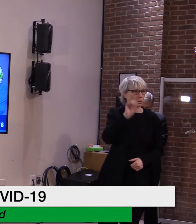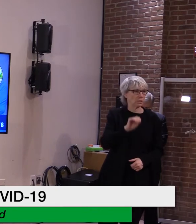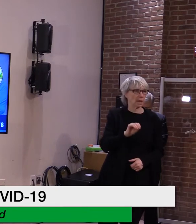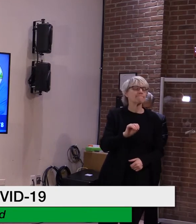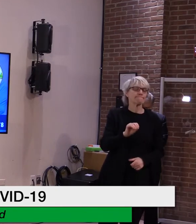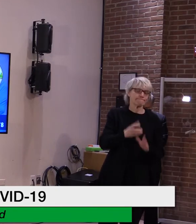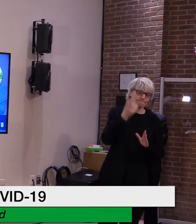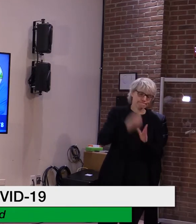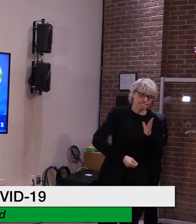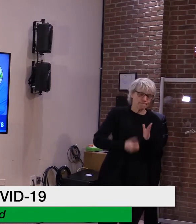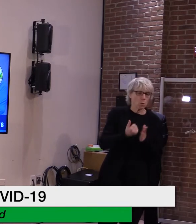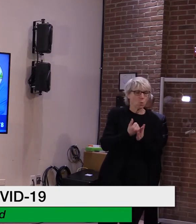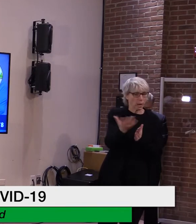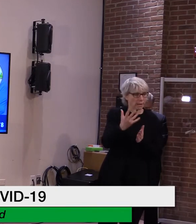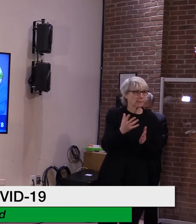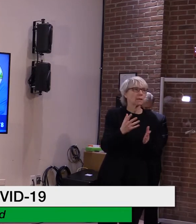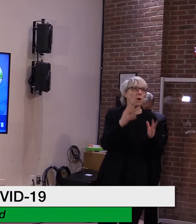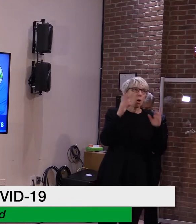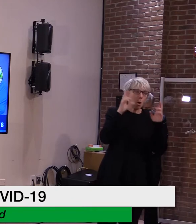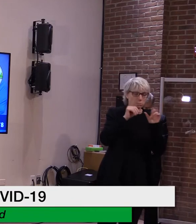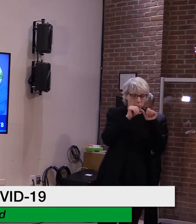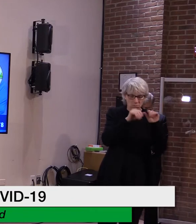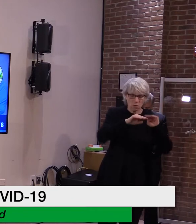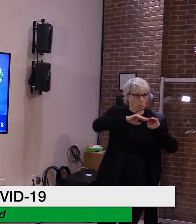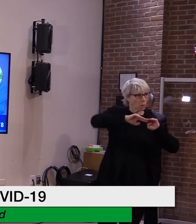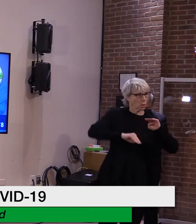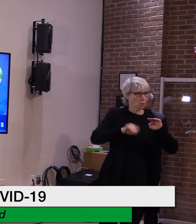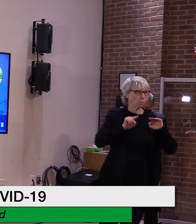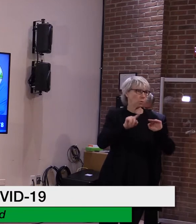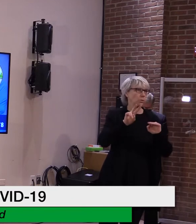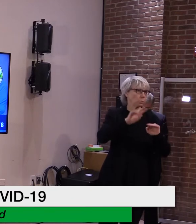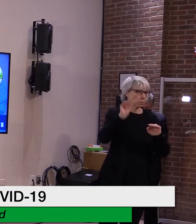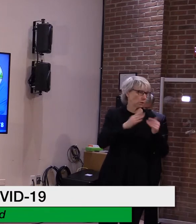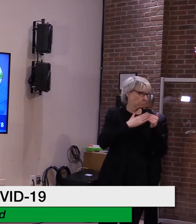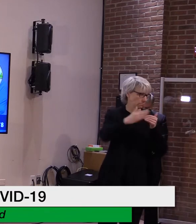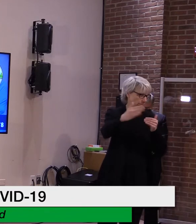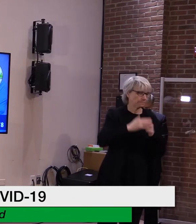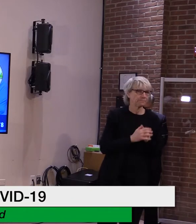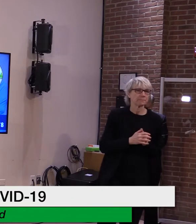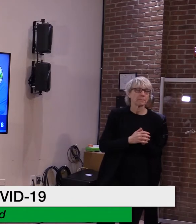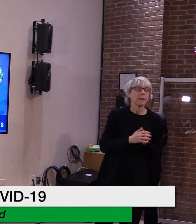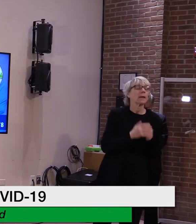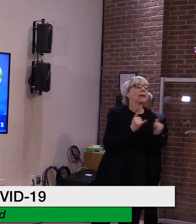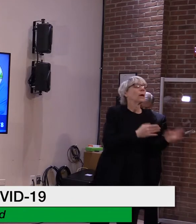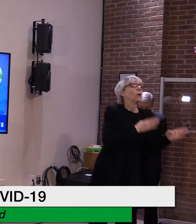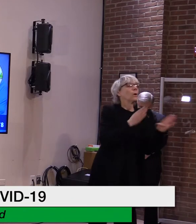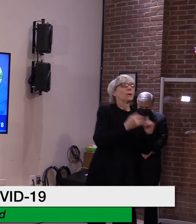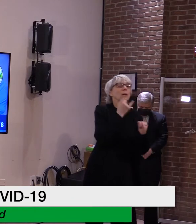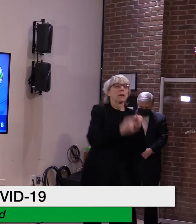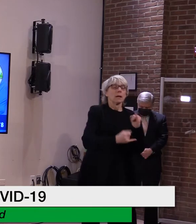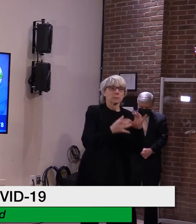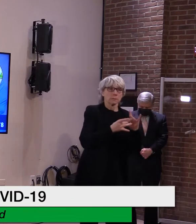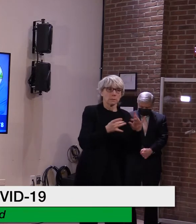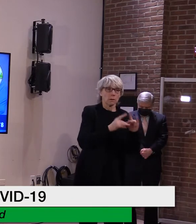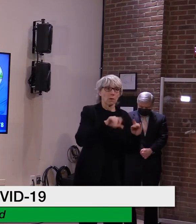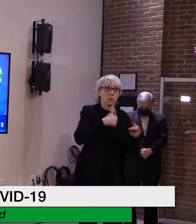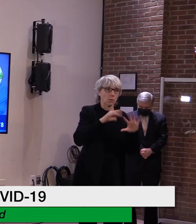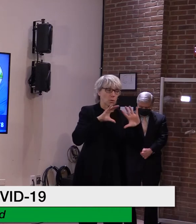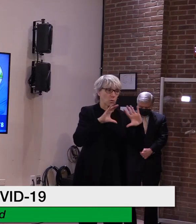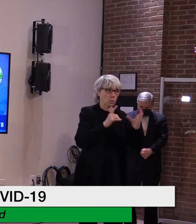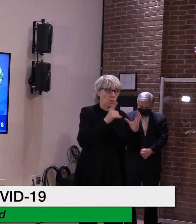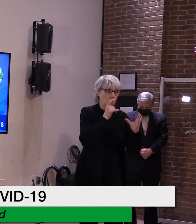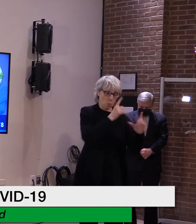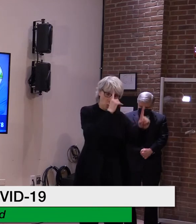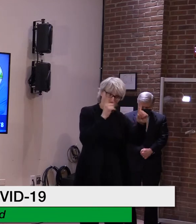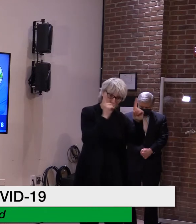And finally, I'd like to briefly outline some plans for another group we have prioritized for vaccination, Vermonters who